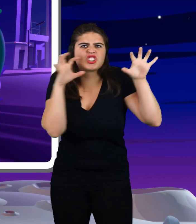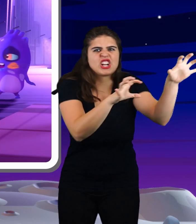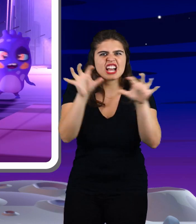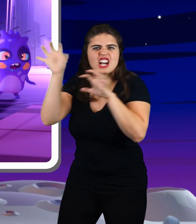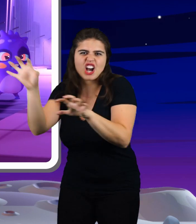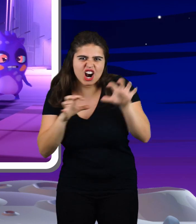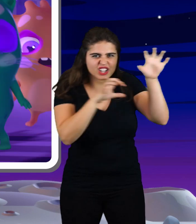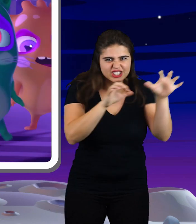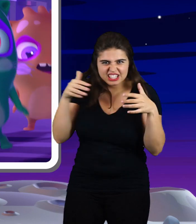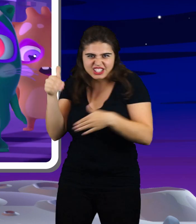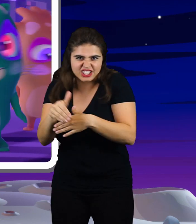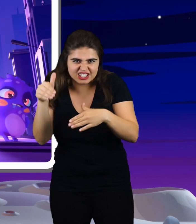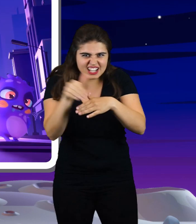Thrailer, thriller tonight